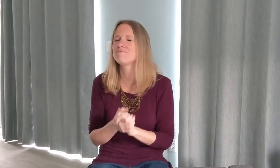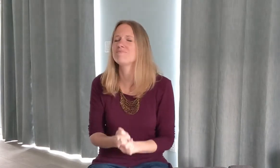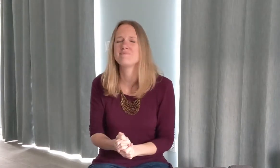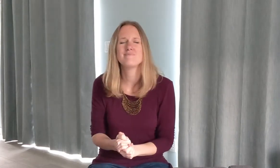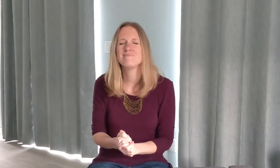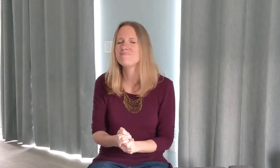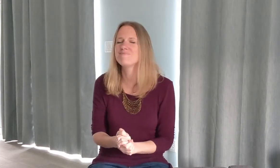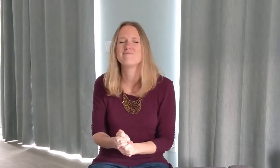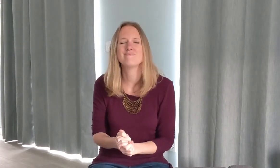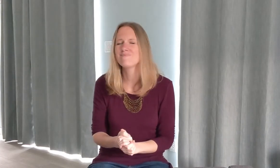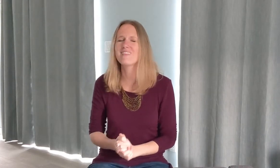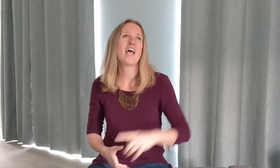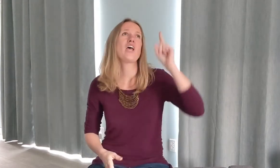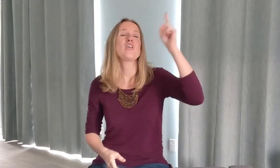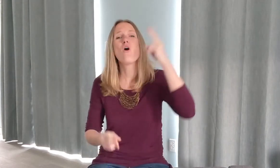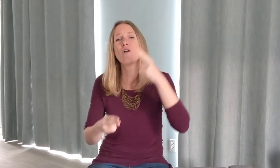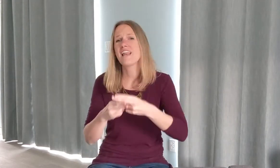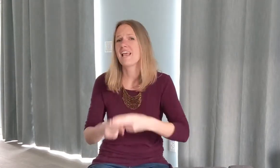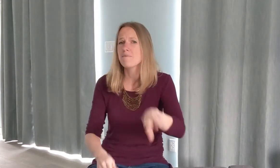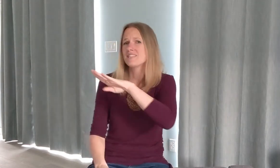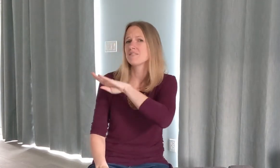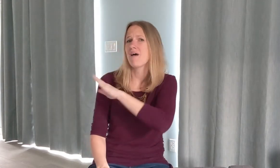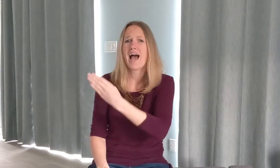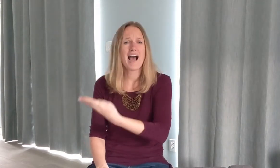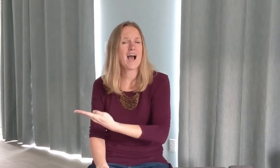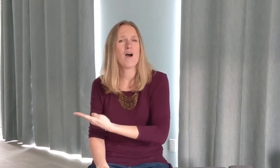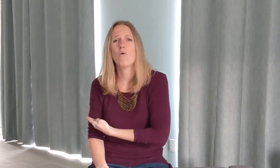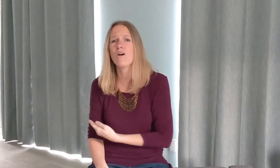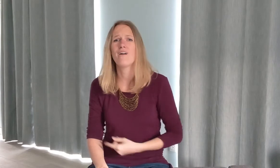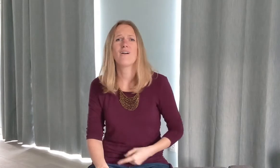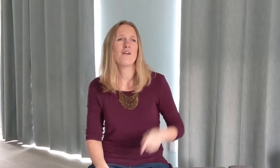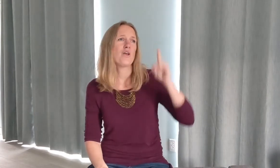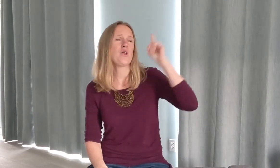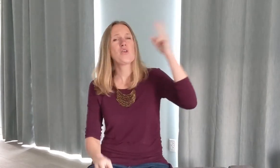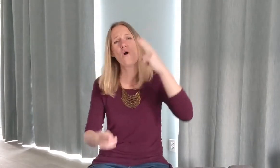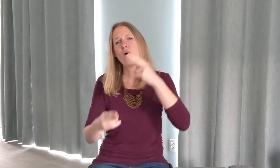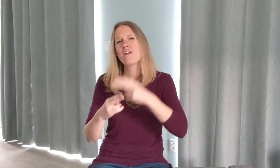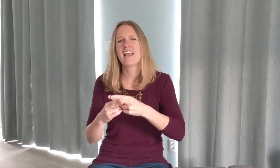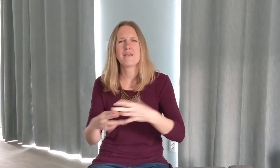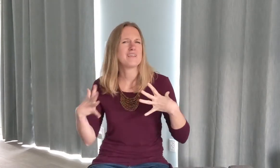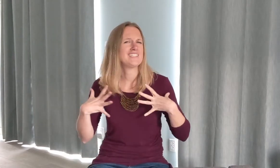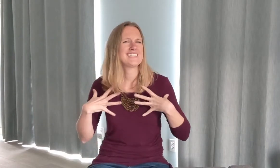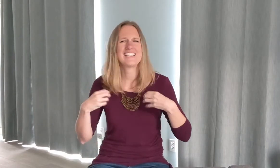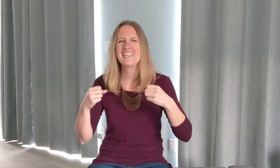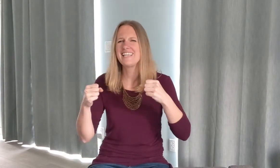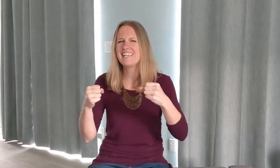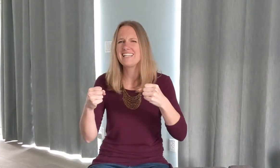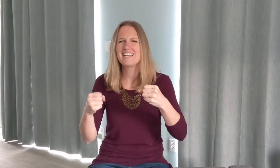Jesus Your name is power Your name is power